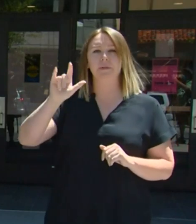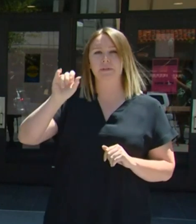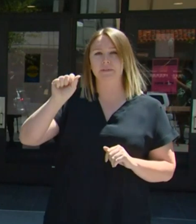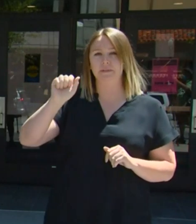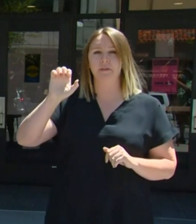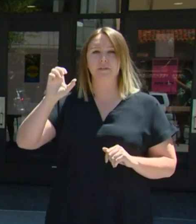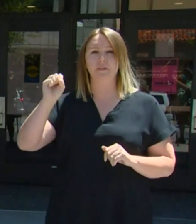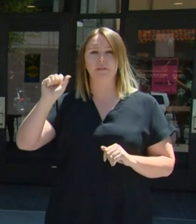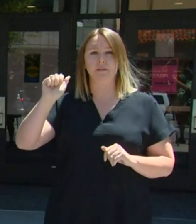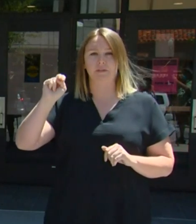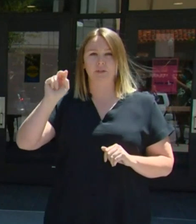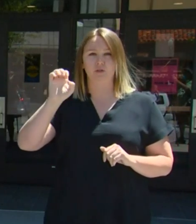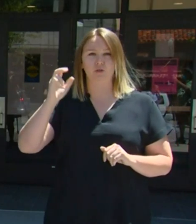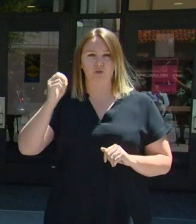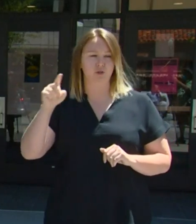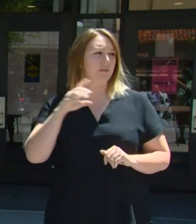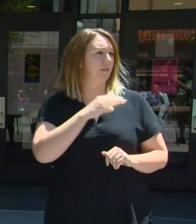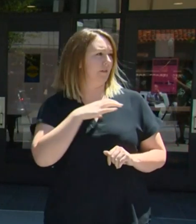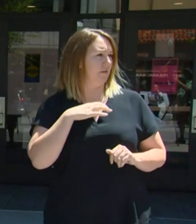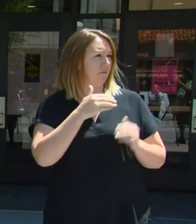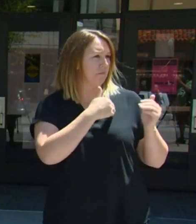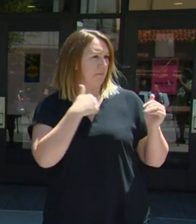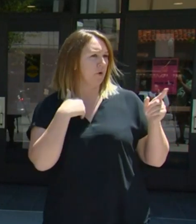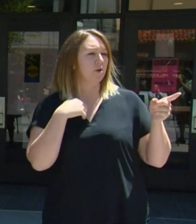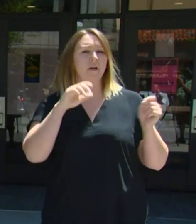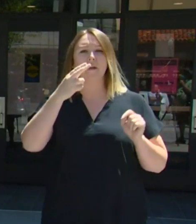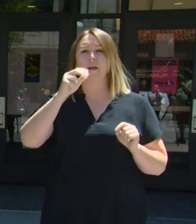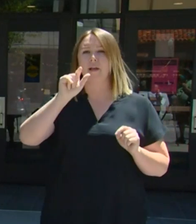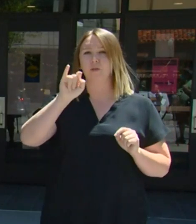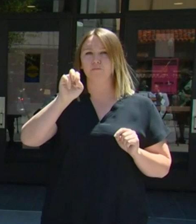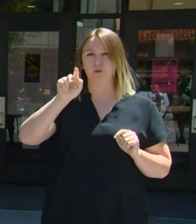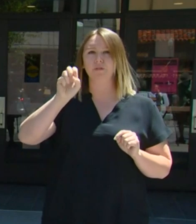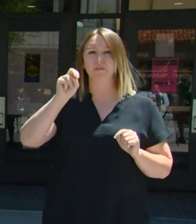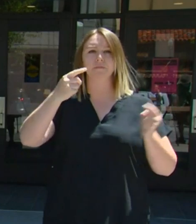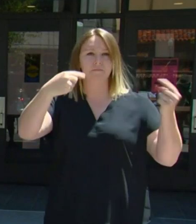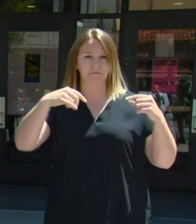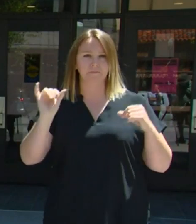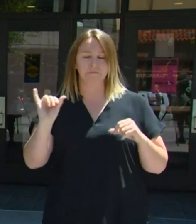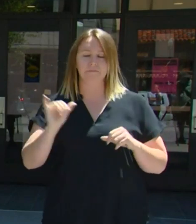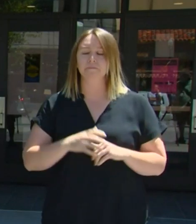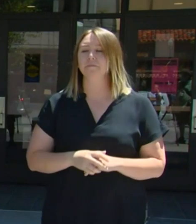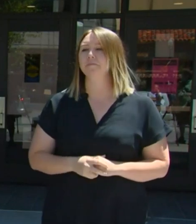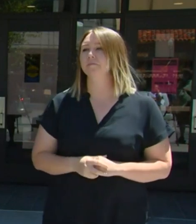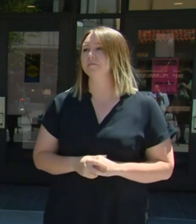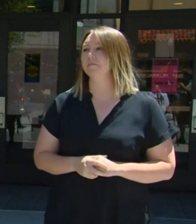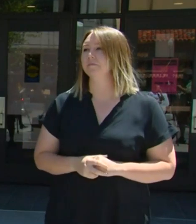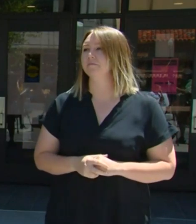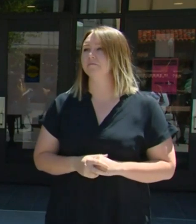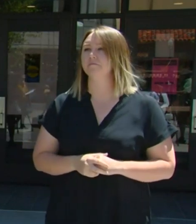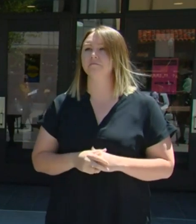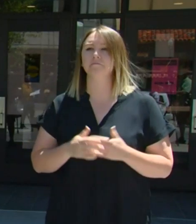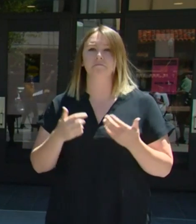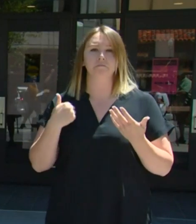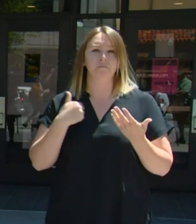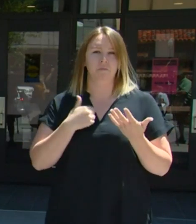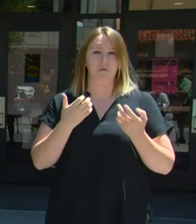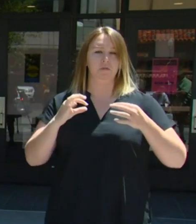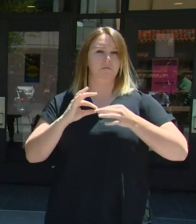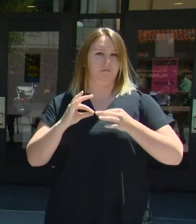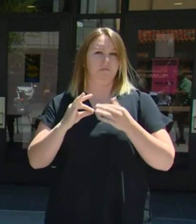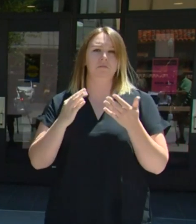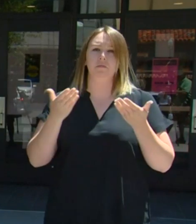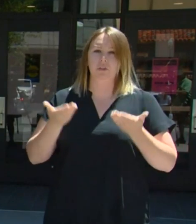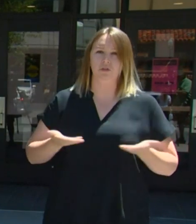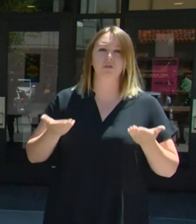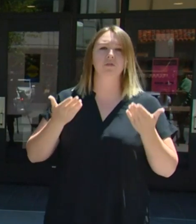and Councilmember Halliburton is here as well. On behalf of everyone at the city and our city